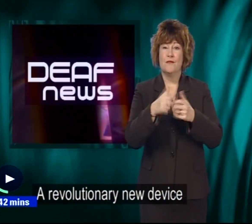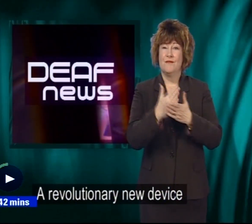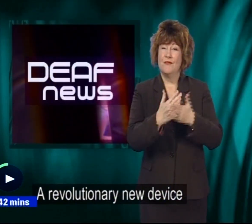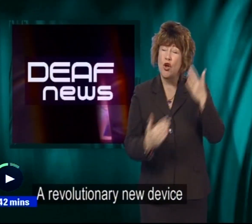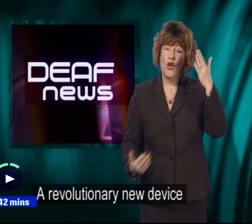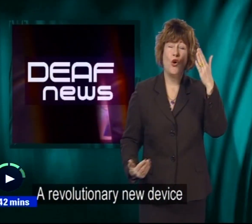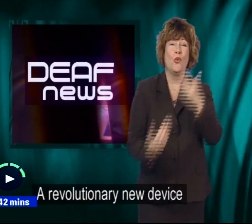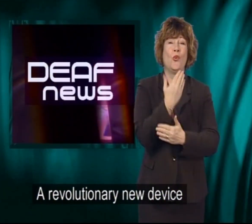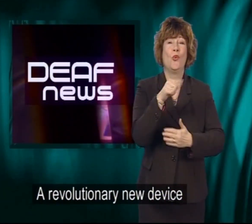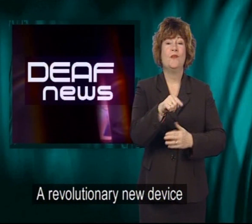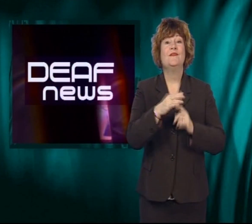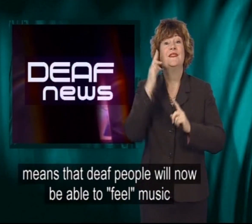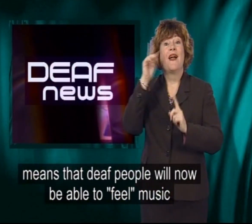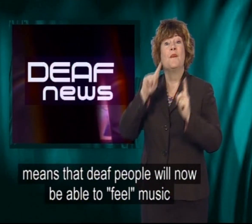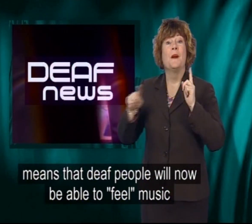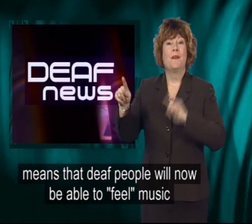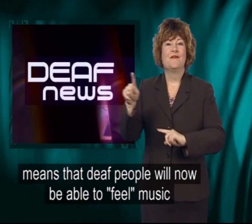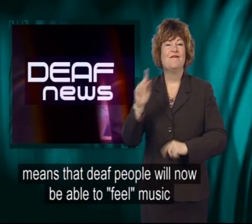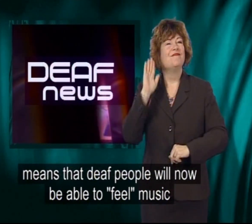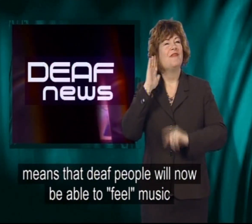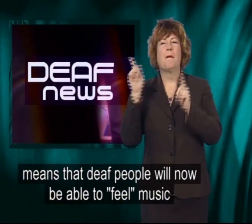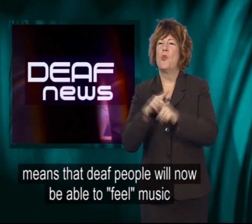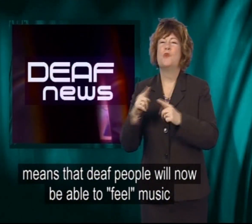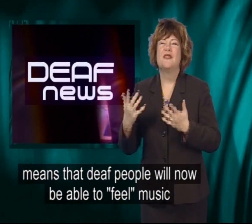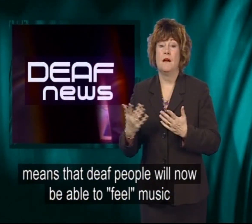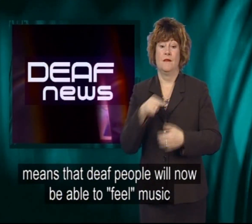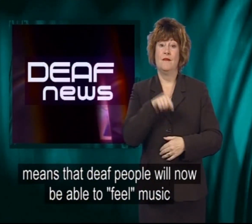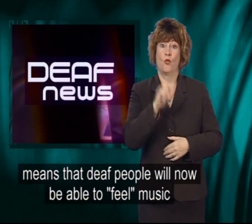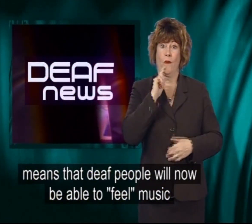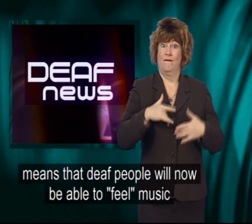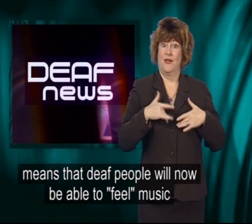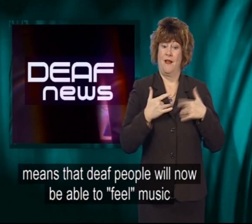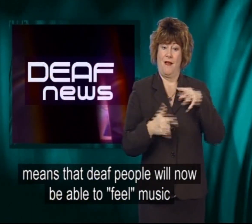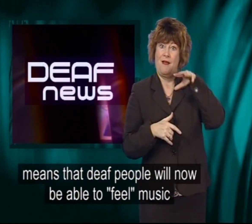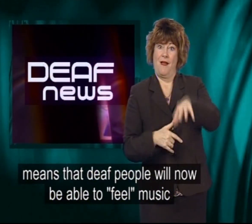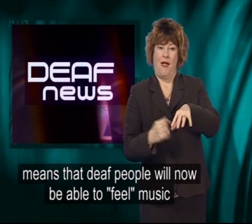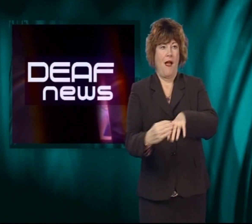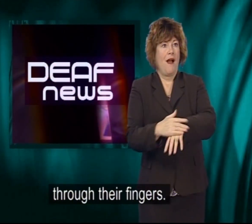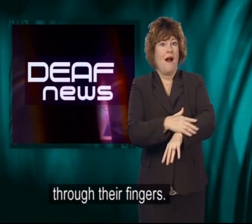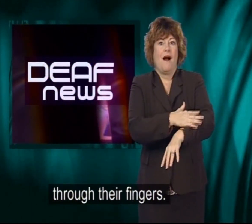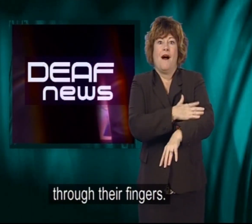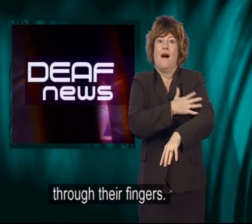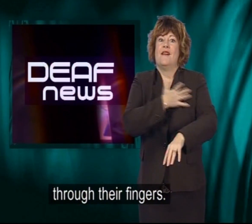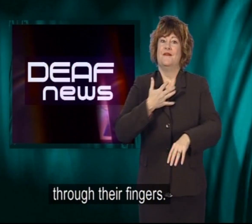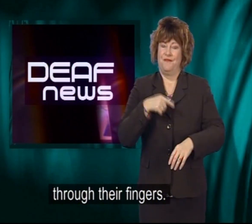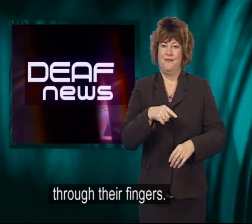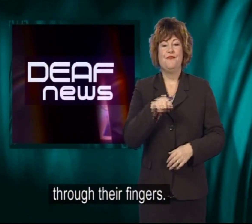A revolutionary new device means that deaf people will now be able to feel music through their fingers.